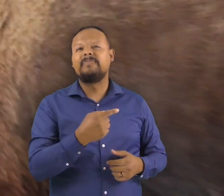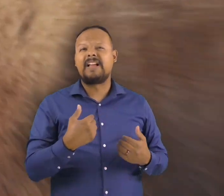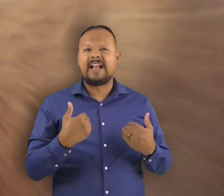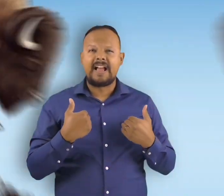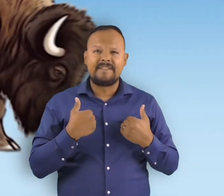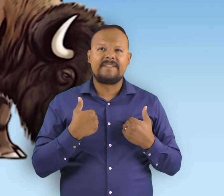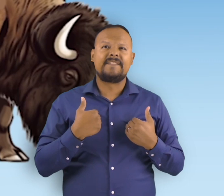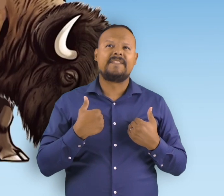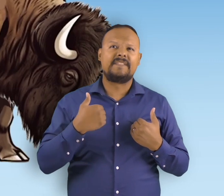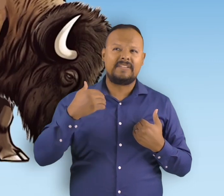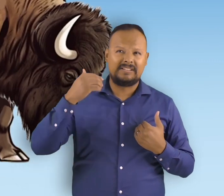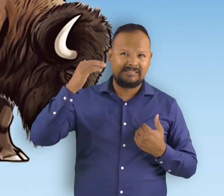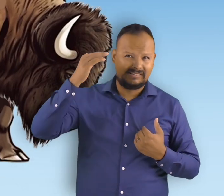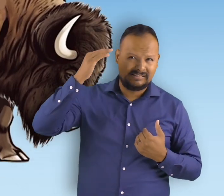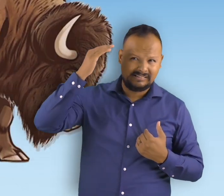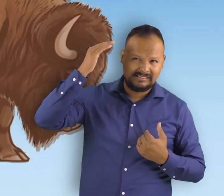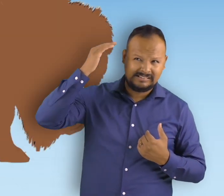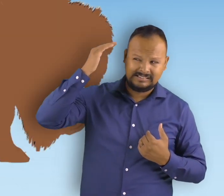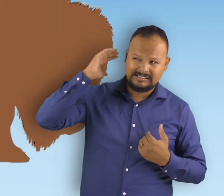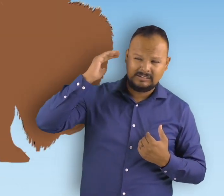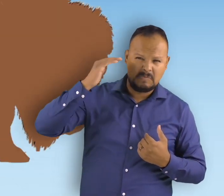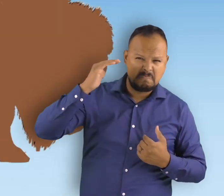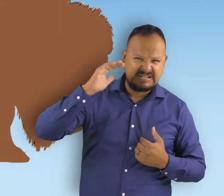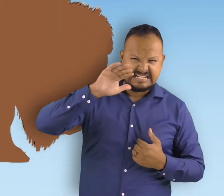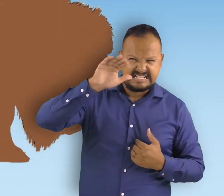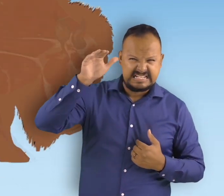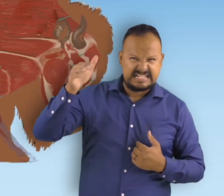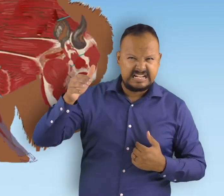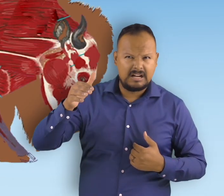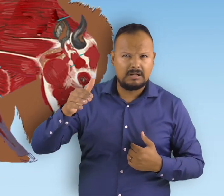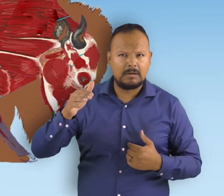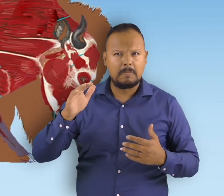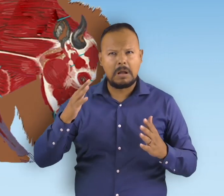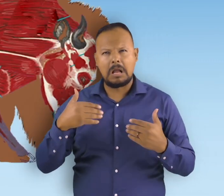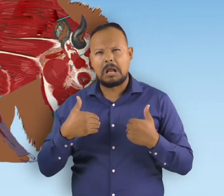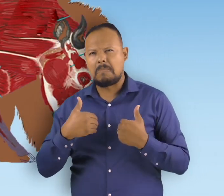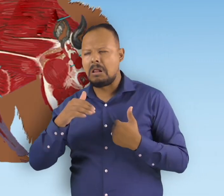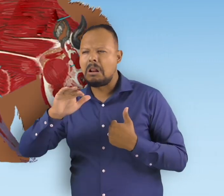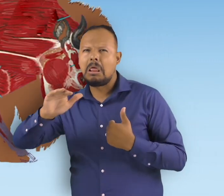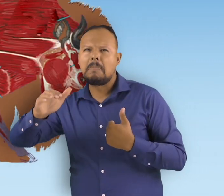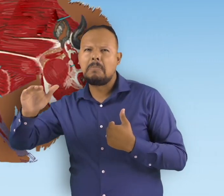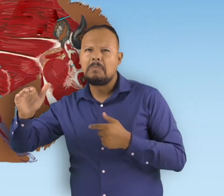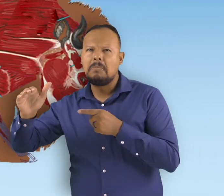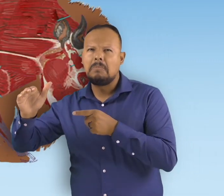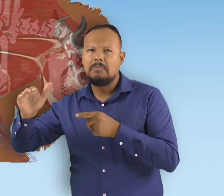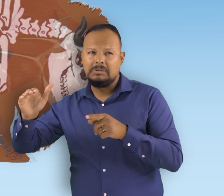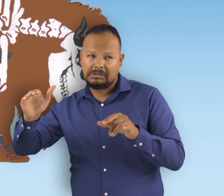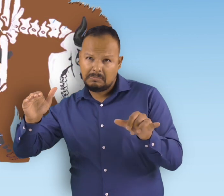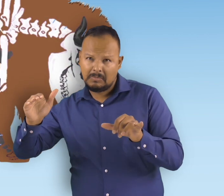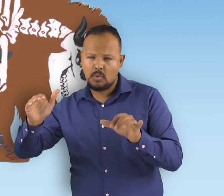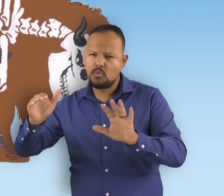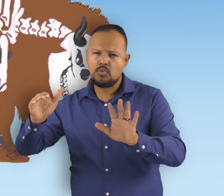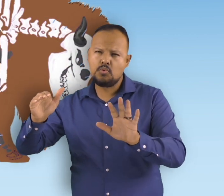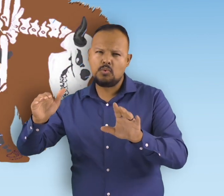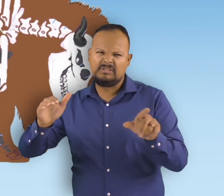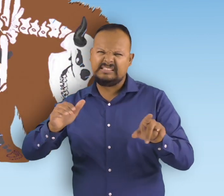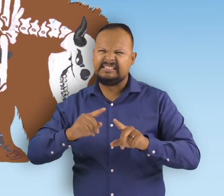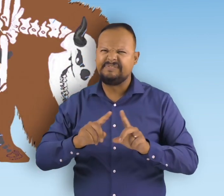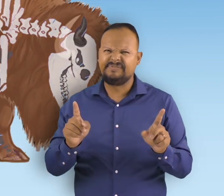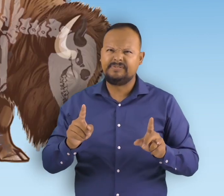unlike a camel their hump is muscle supported by long vertebrae it allows them to swing their